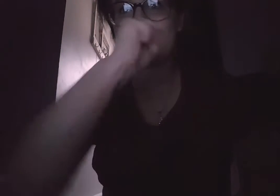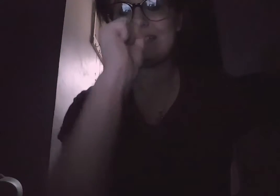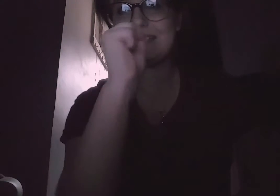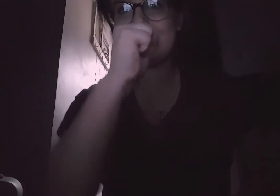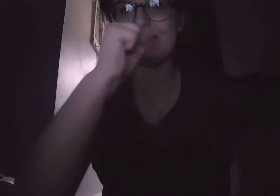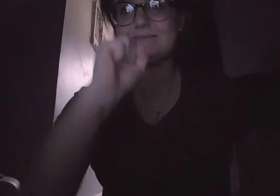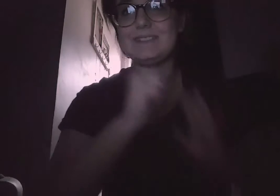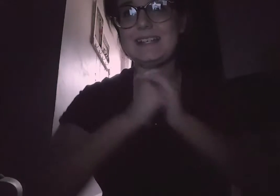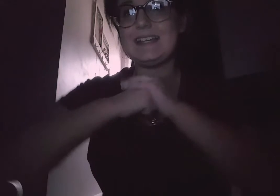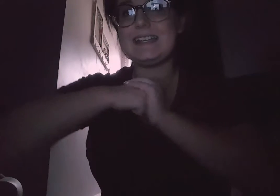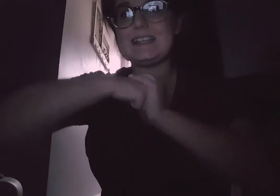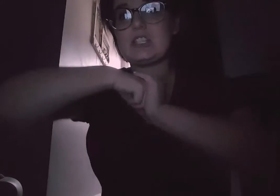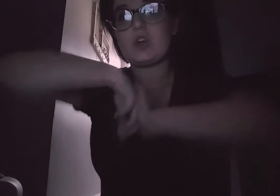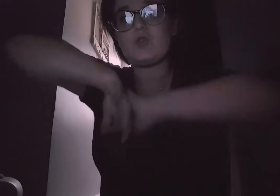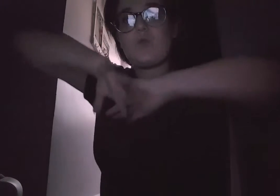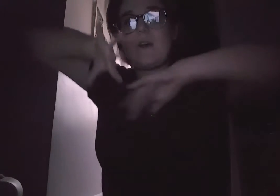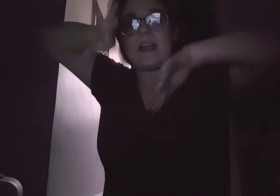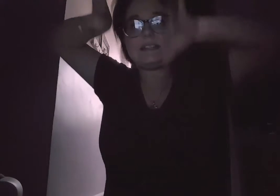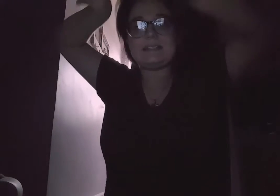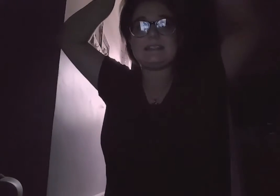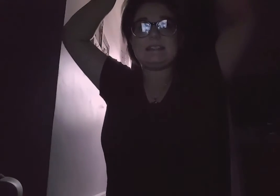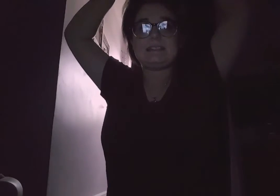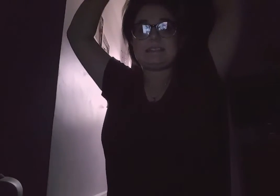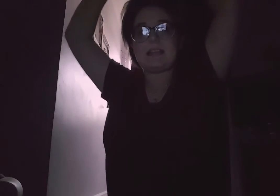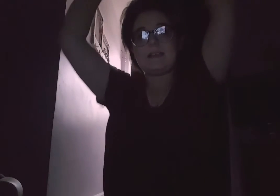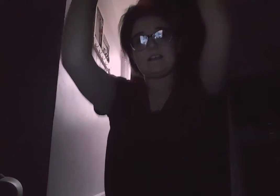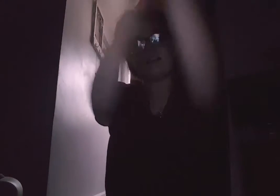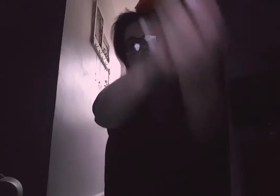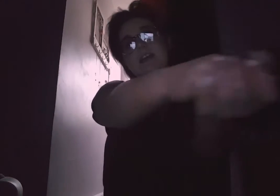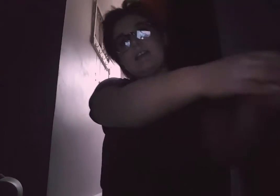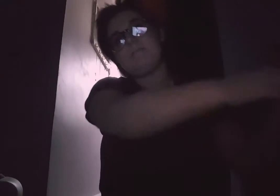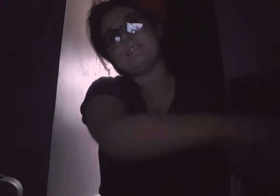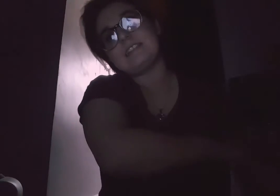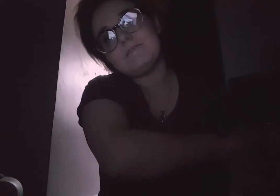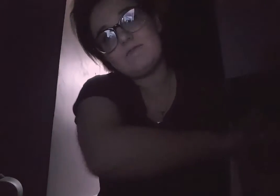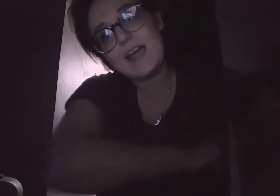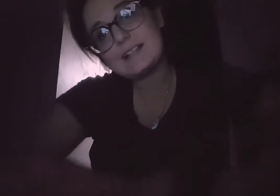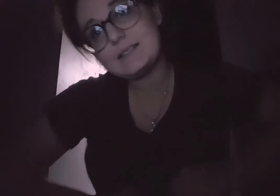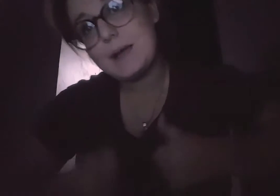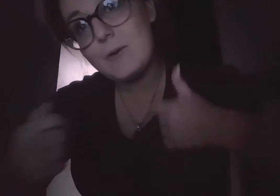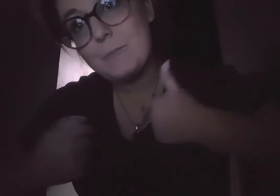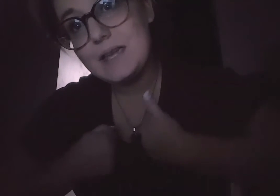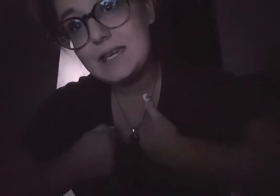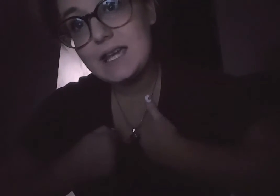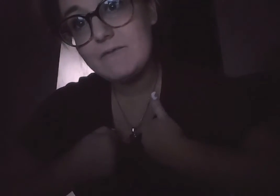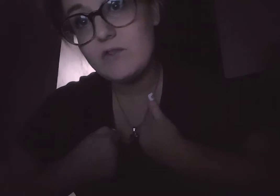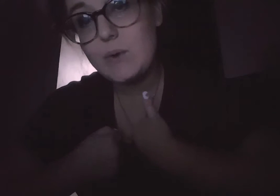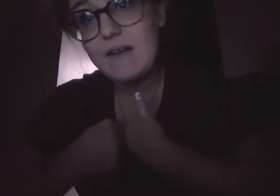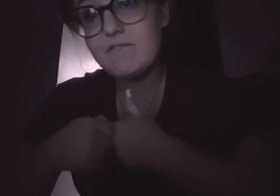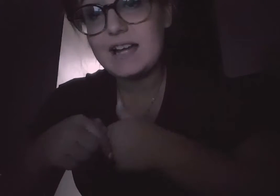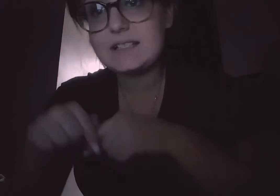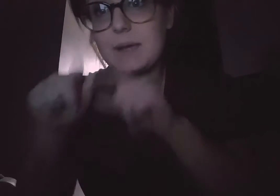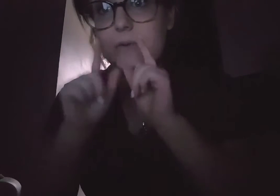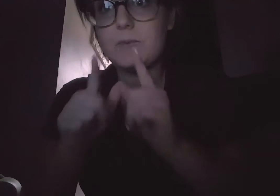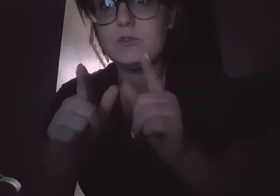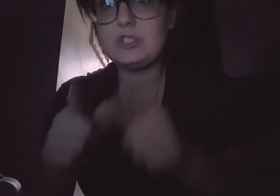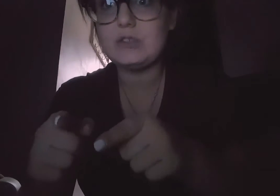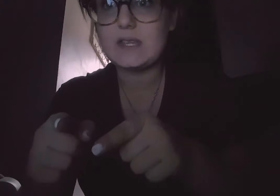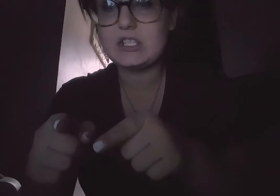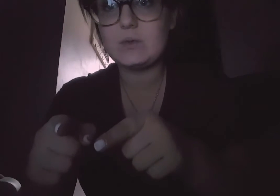Yeah. So, that is the ten facts about me. If you have facts about you that you